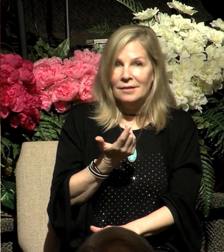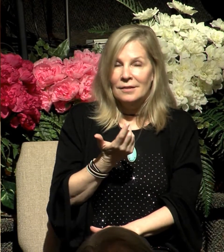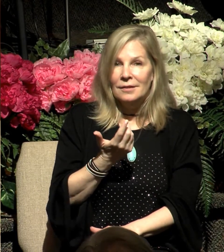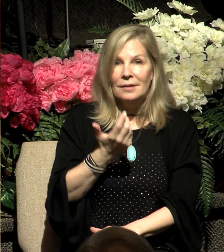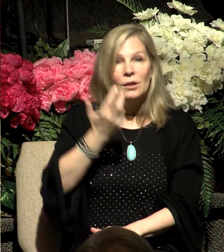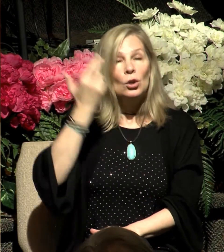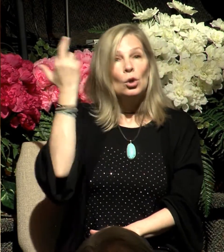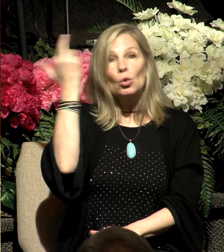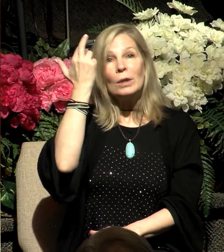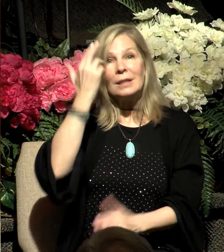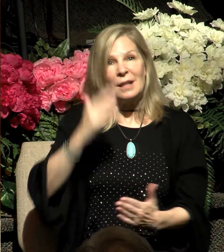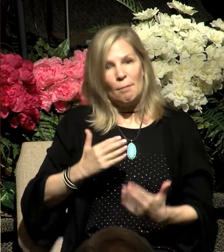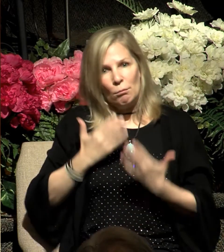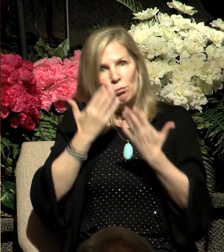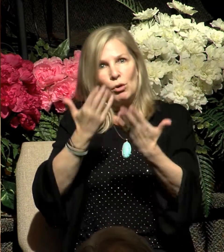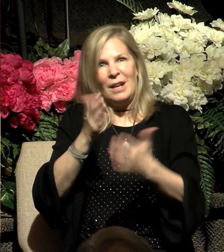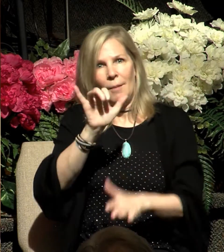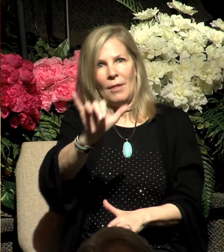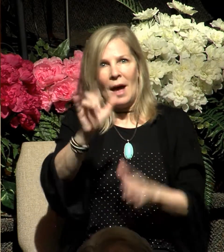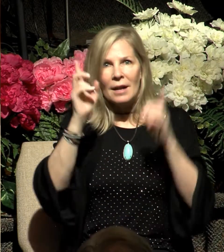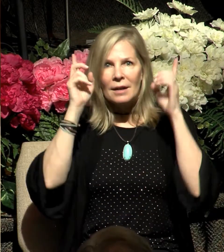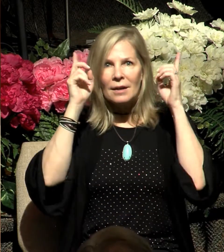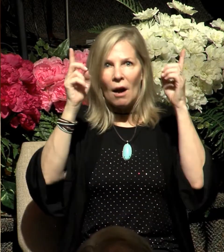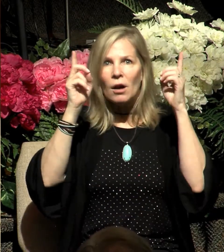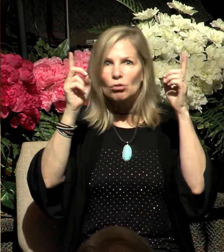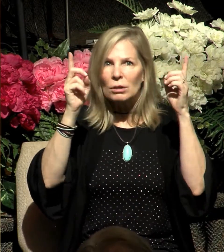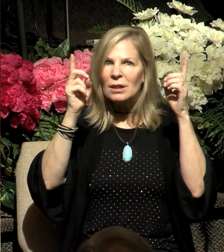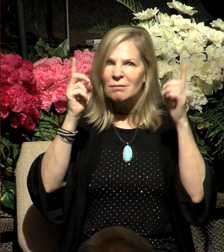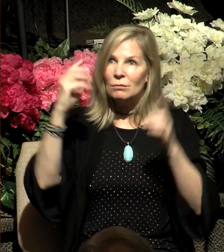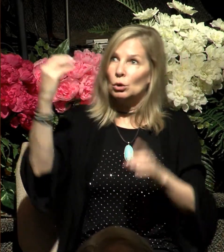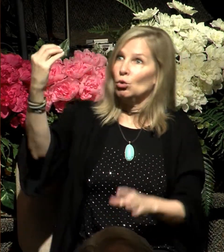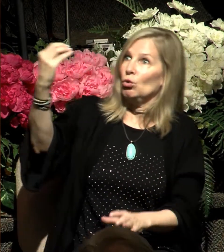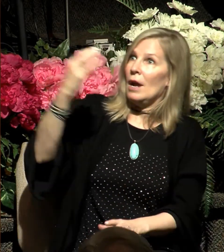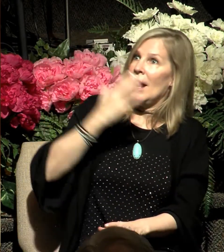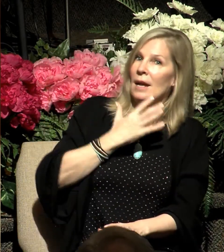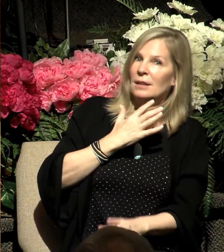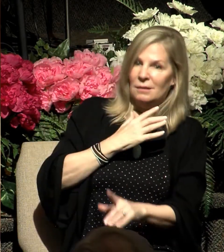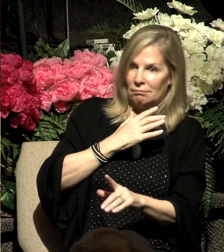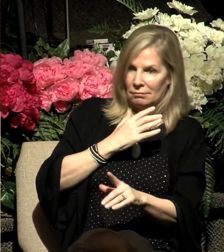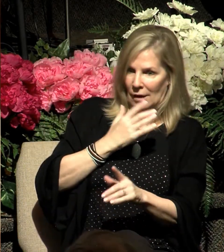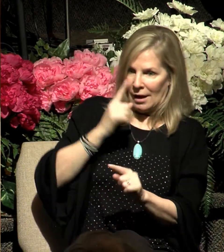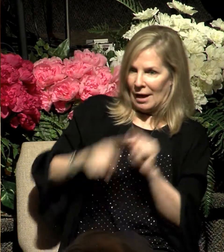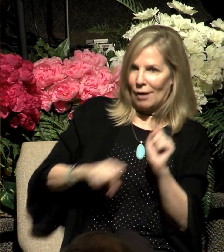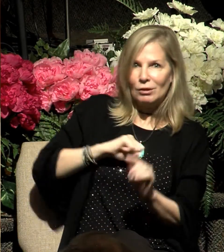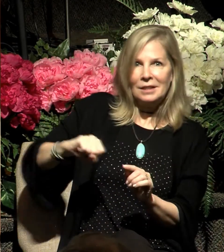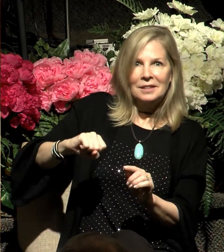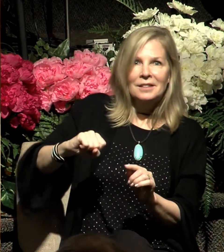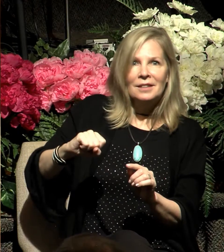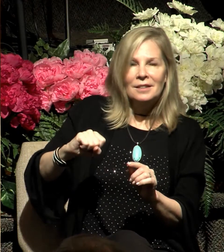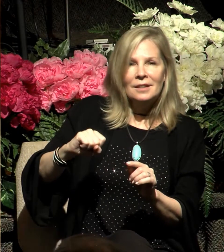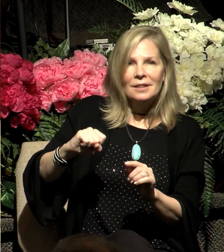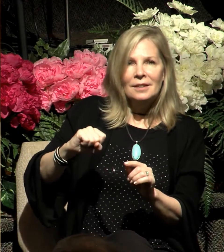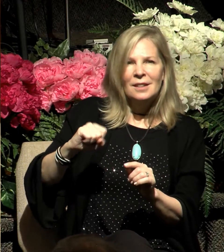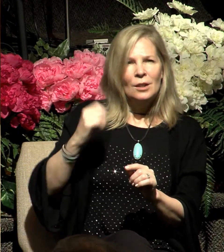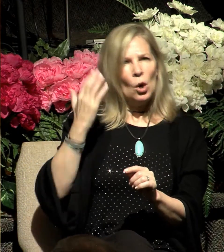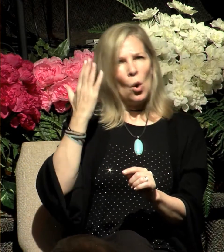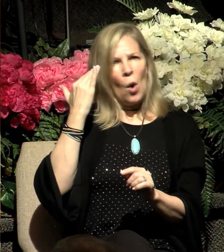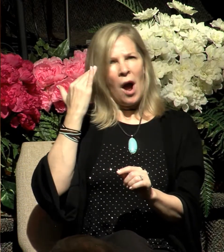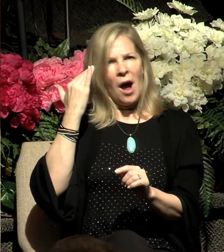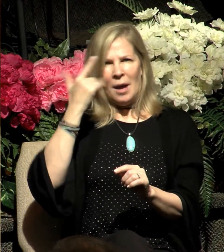bringing up the doctrine of irresistible grace this morning is because we find ourselves these days in a study